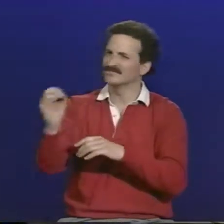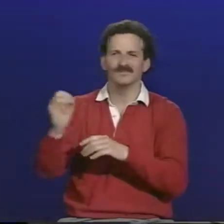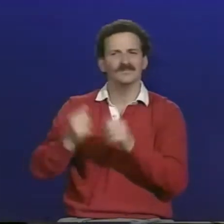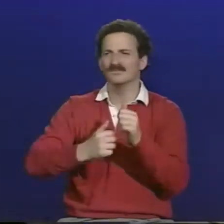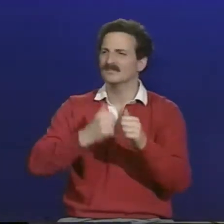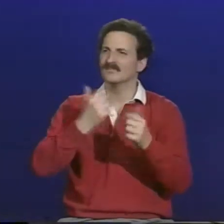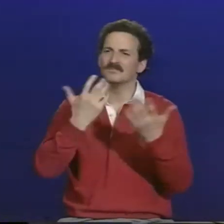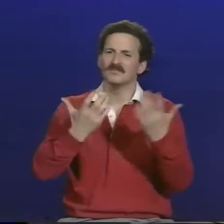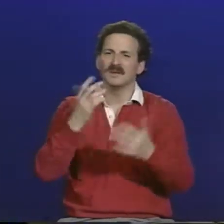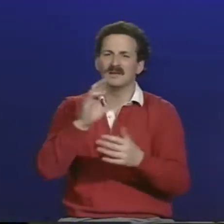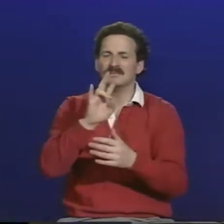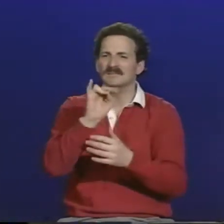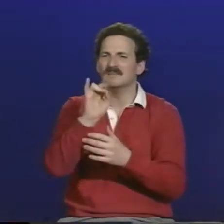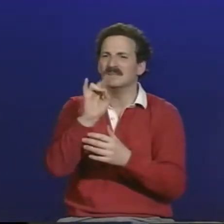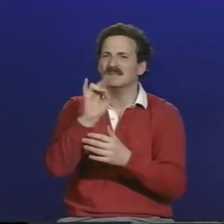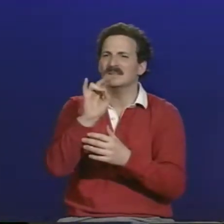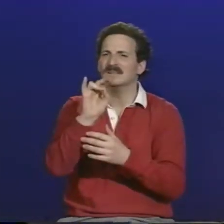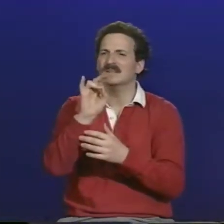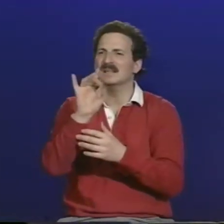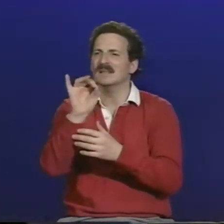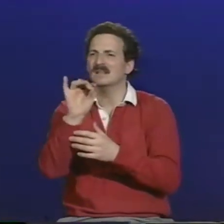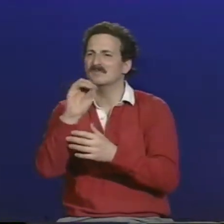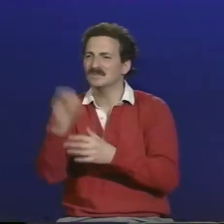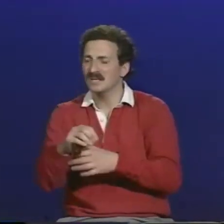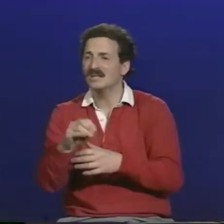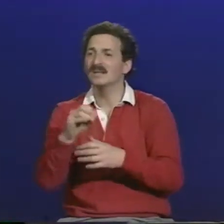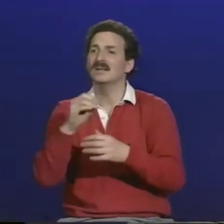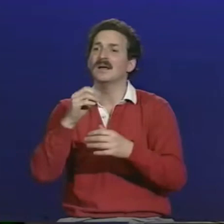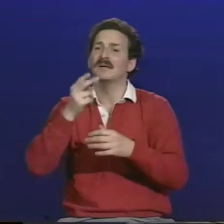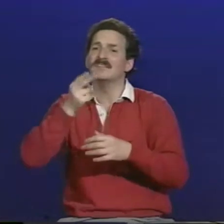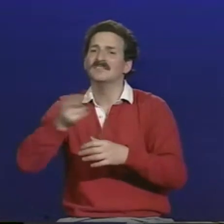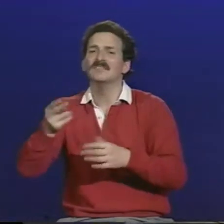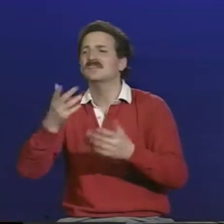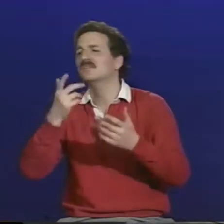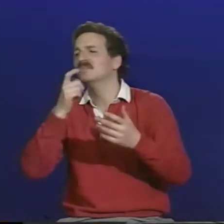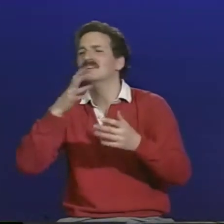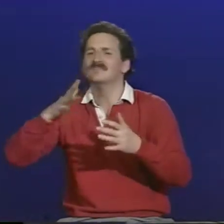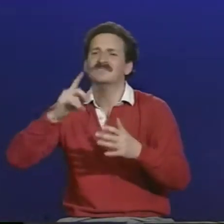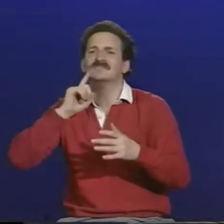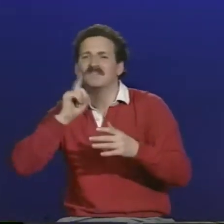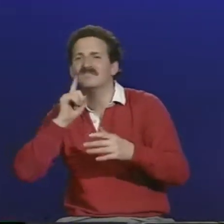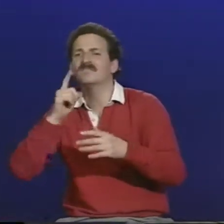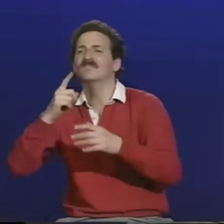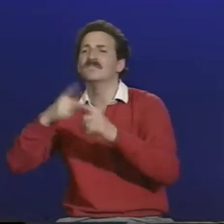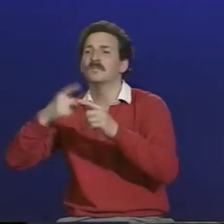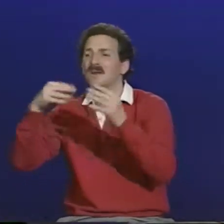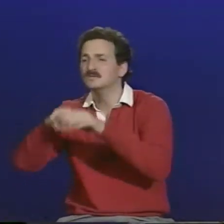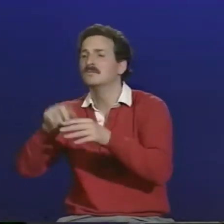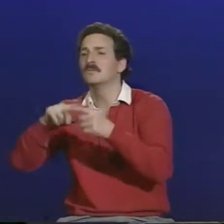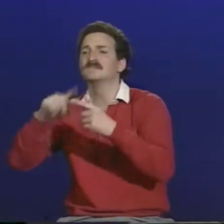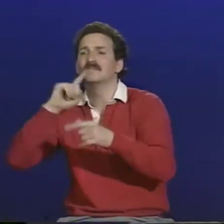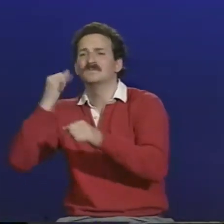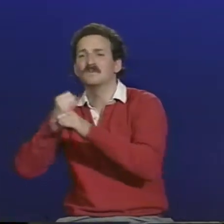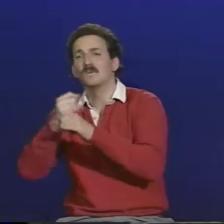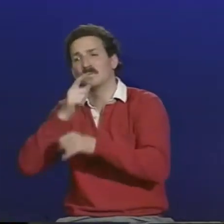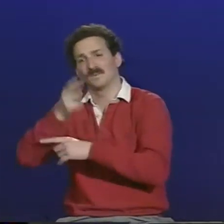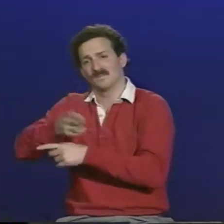100%, obviously, auditorily. Maybe they get 70% to 80% of that information. Maybe those people who have